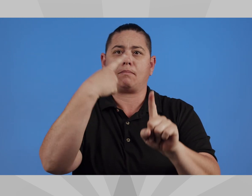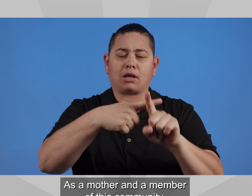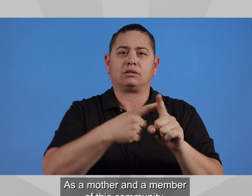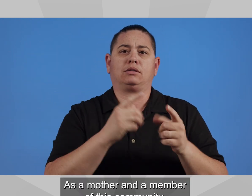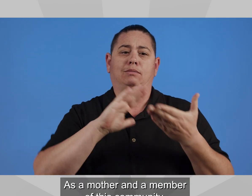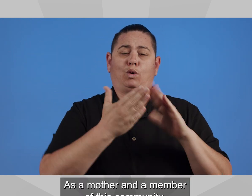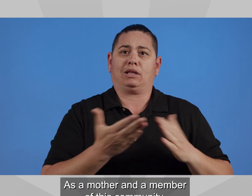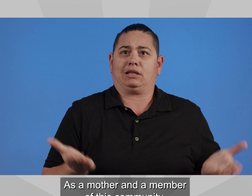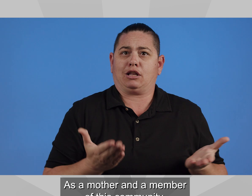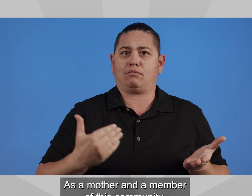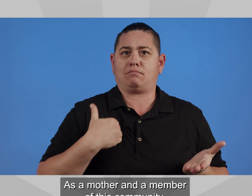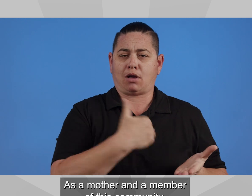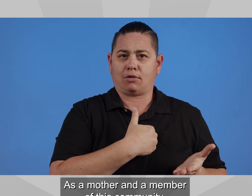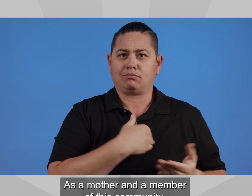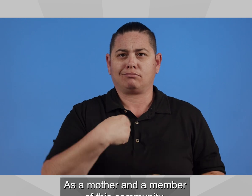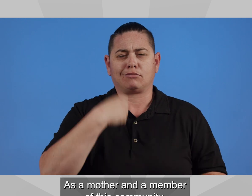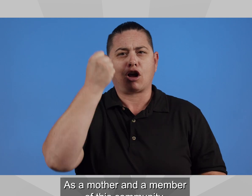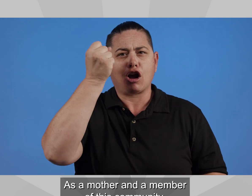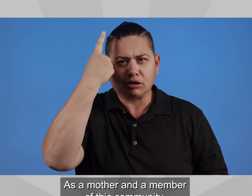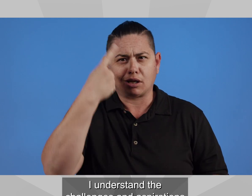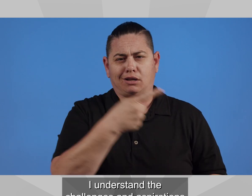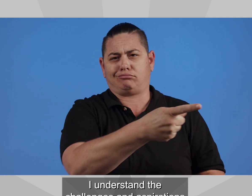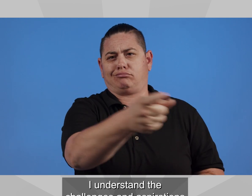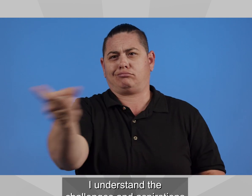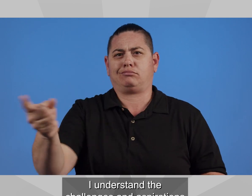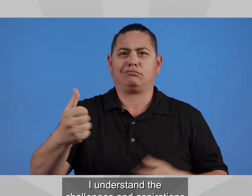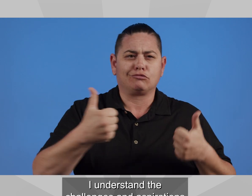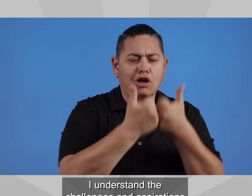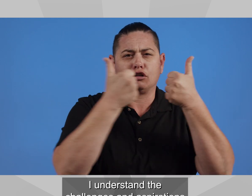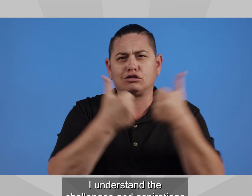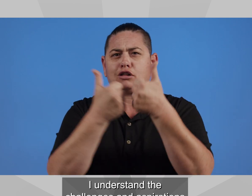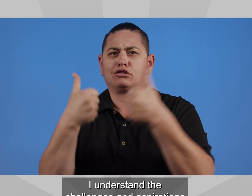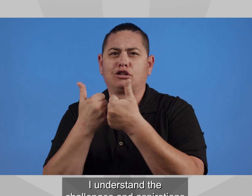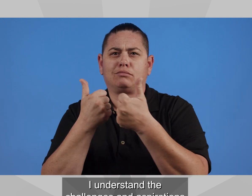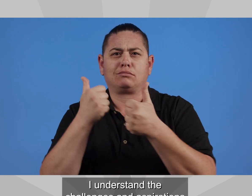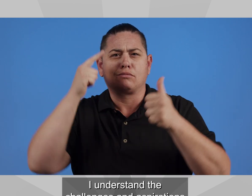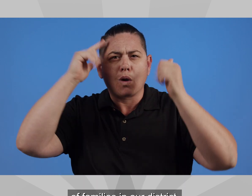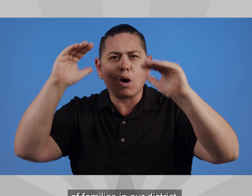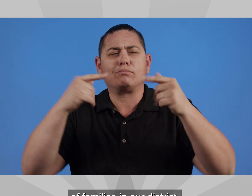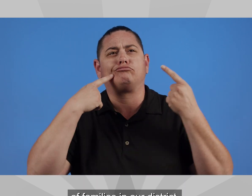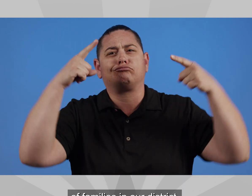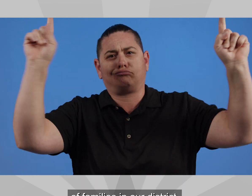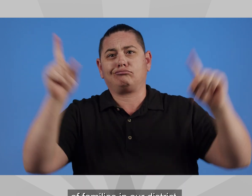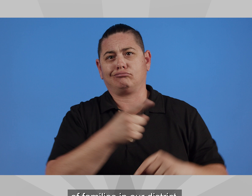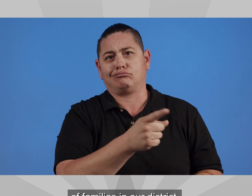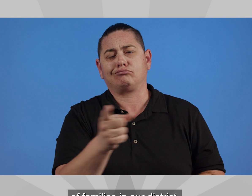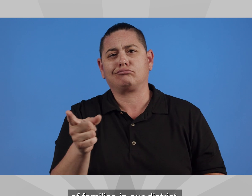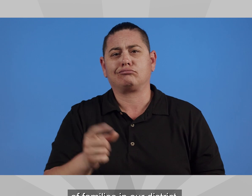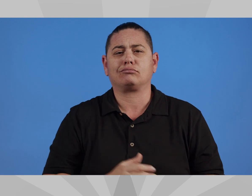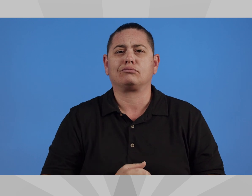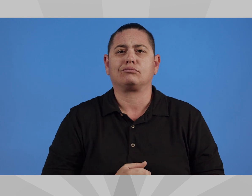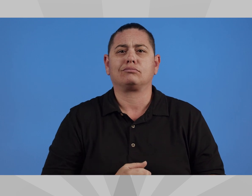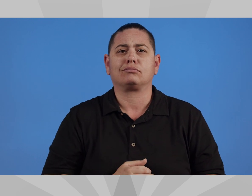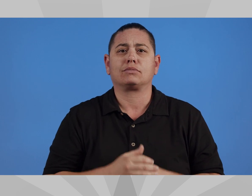As a mother and a member of this community, I understand the challenges and aspirations of families in our district.